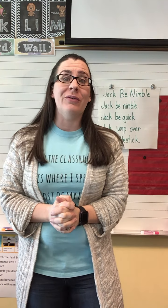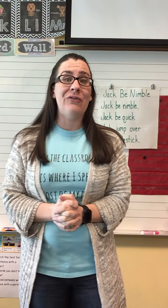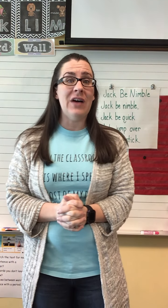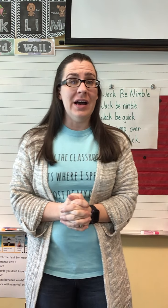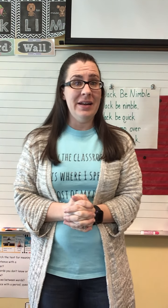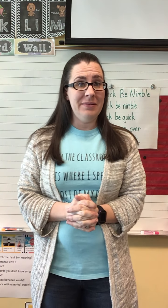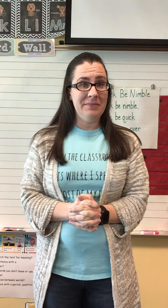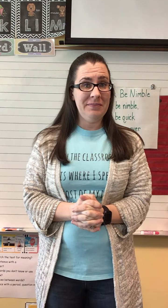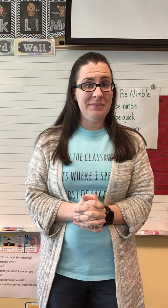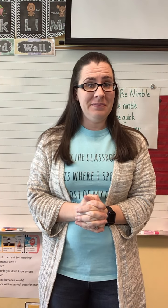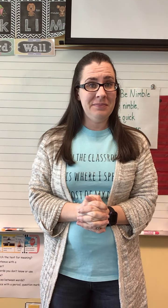fun?